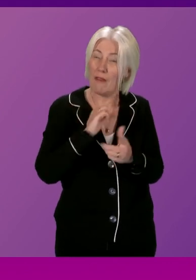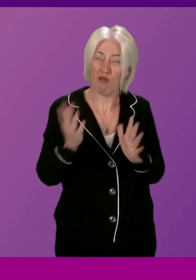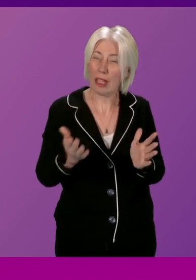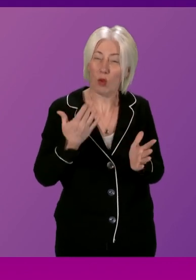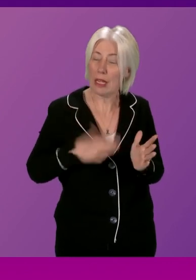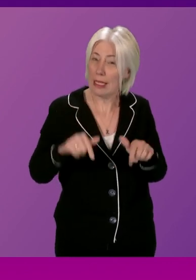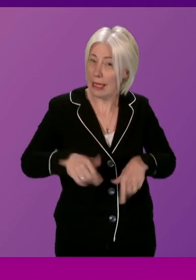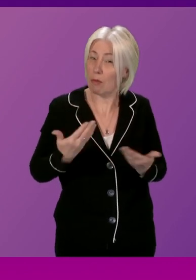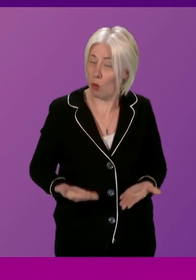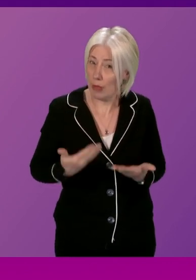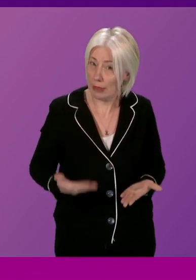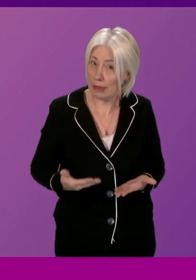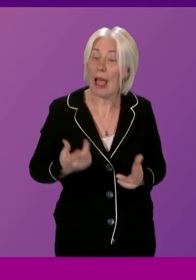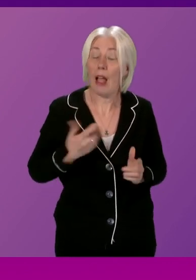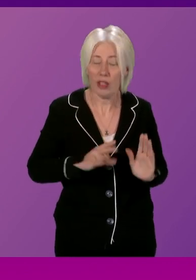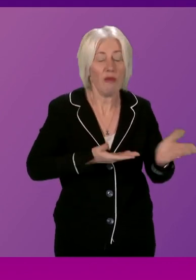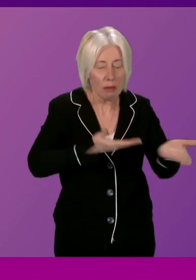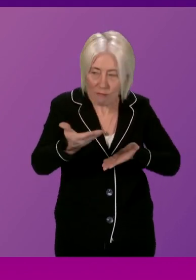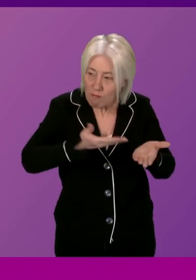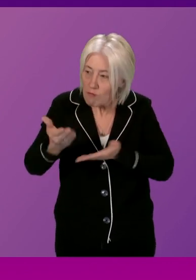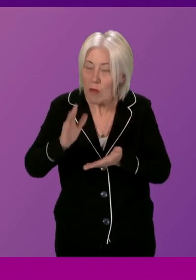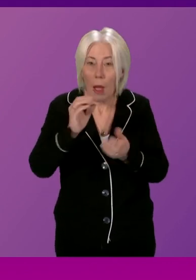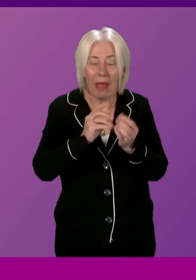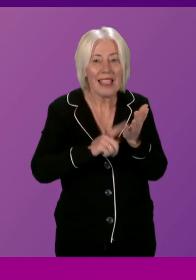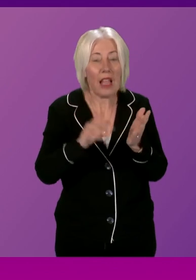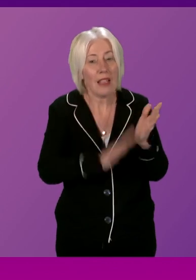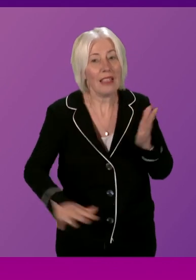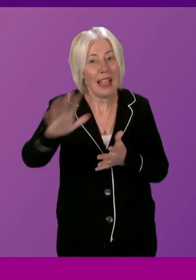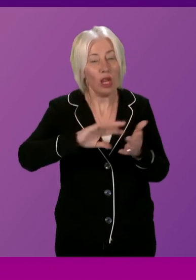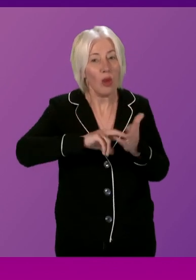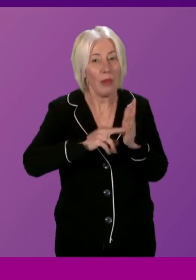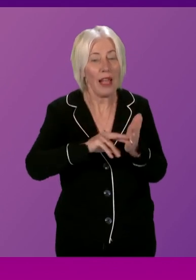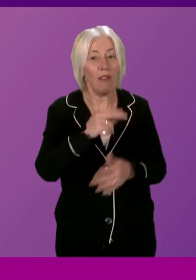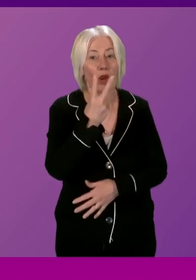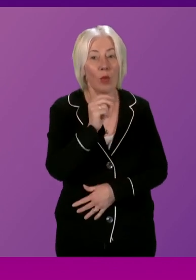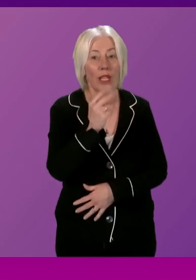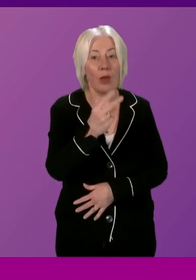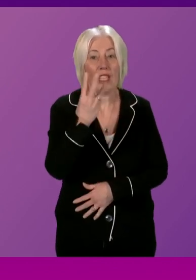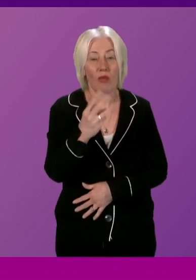time, and I've now consulted on the British Sign Language National Plan 2023 to 2029.